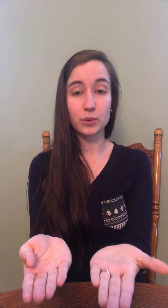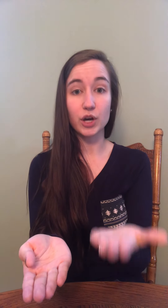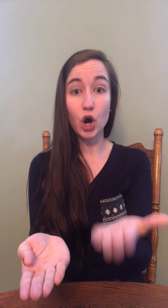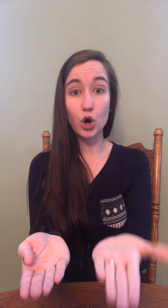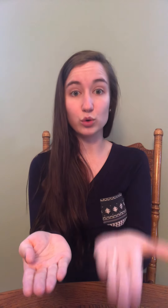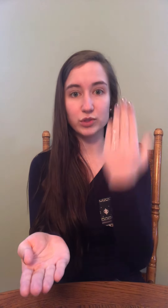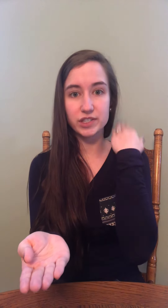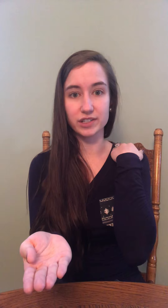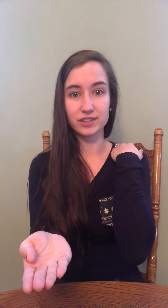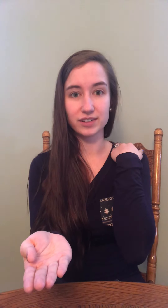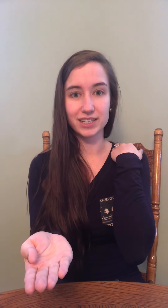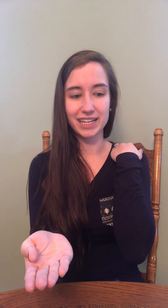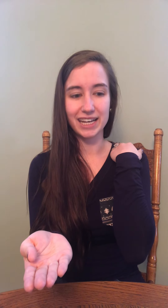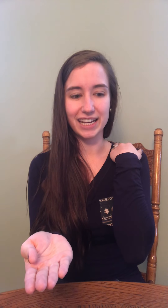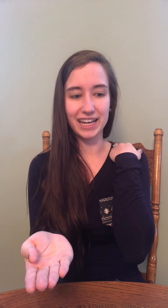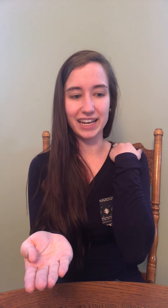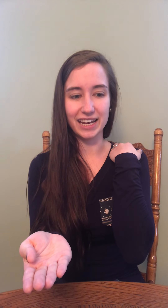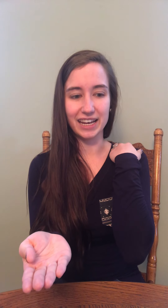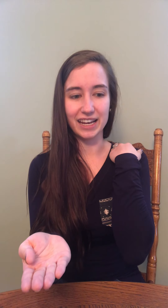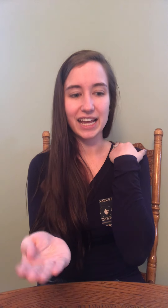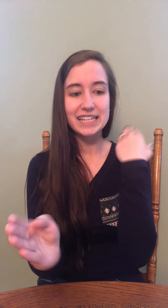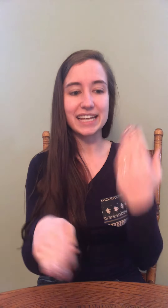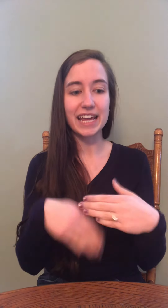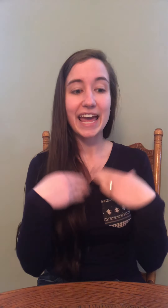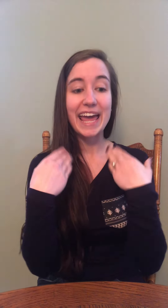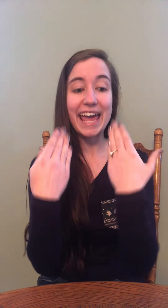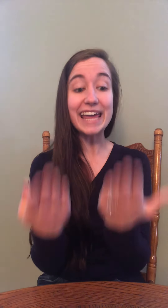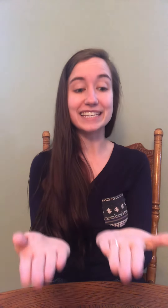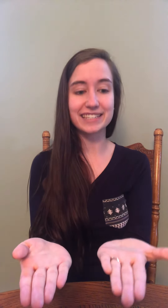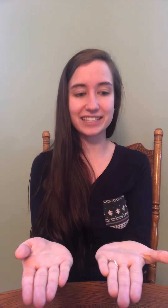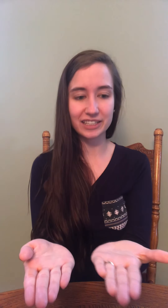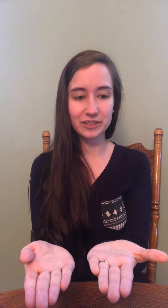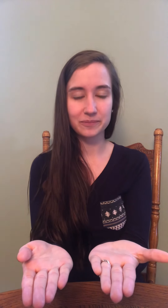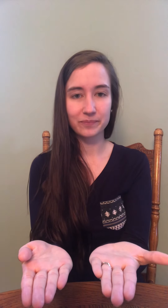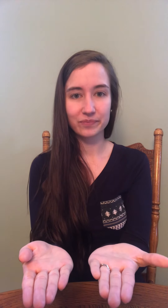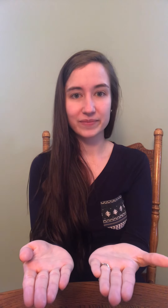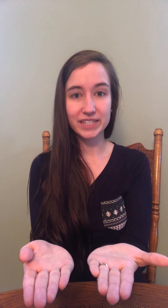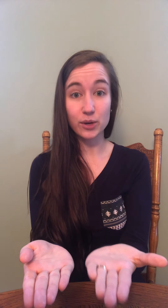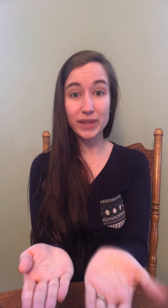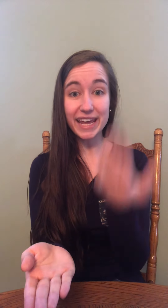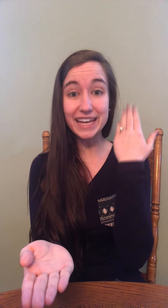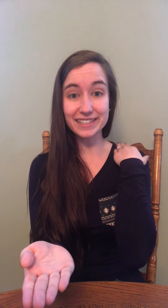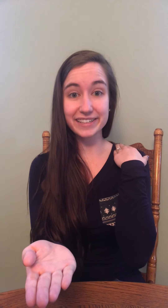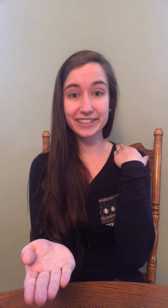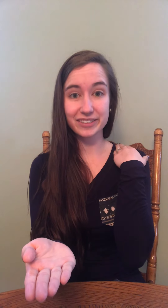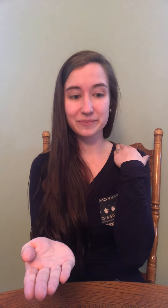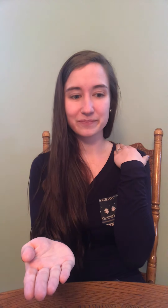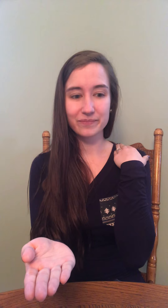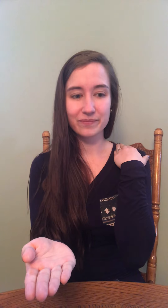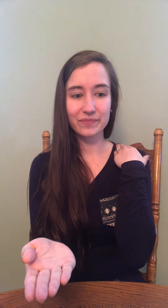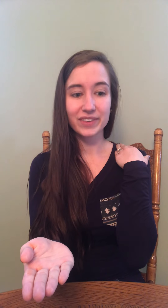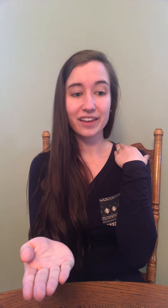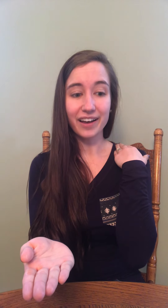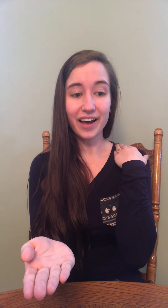away the o's. N. Say hint. Take away the int. H.